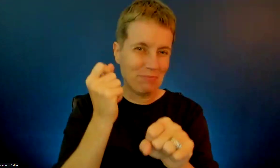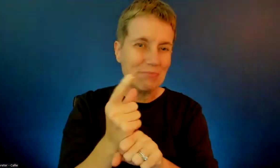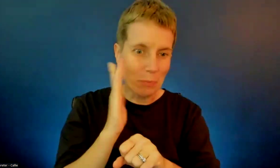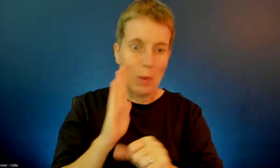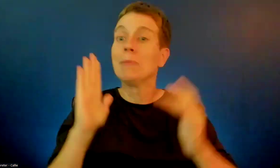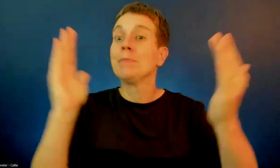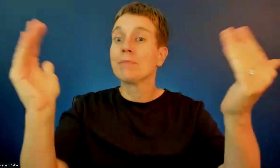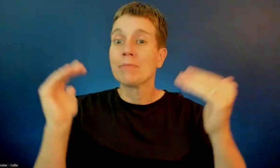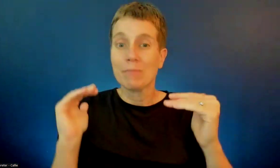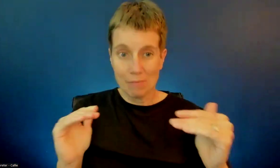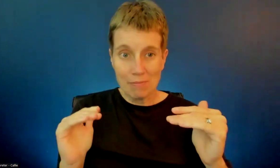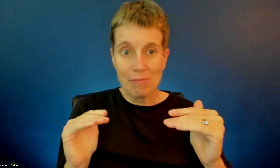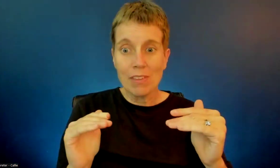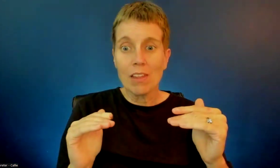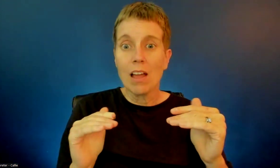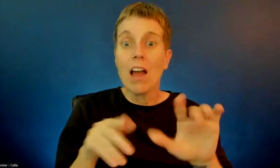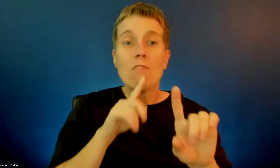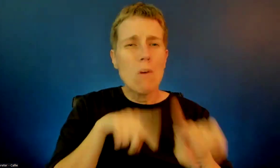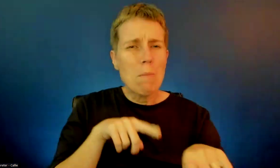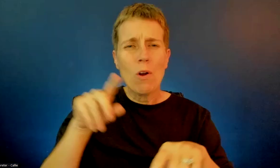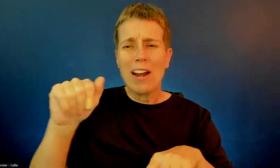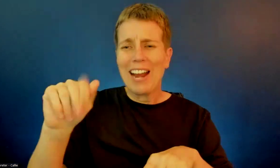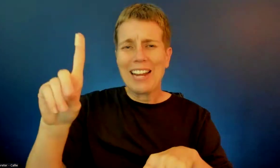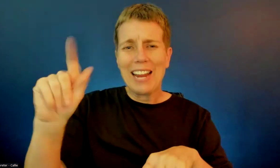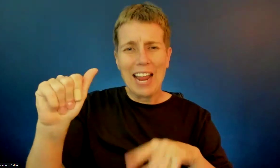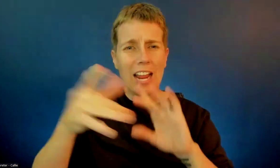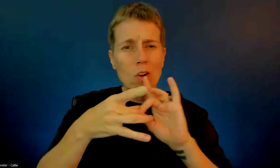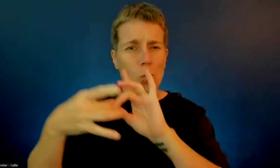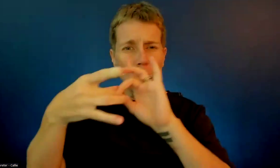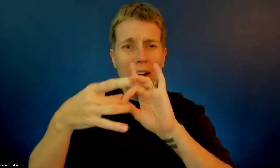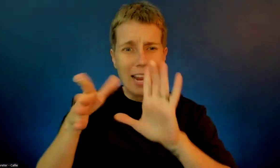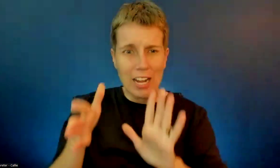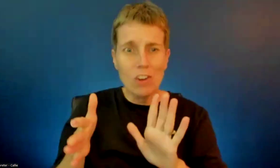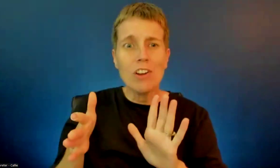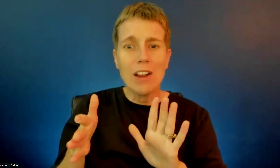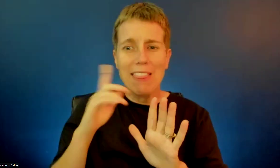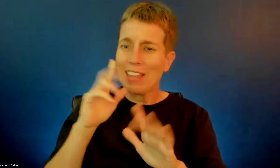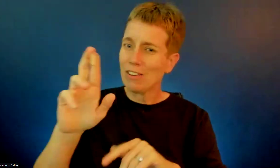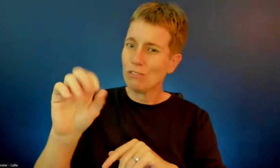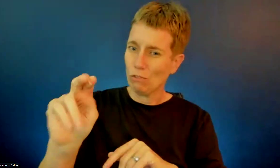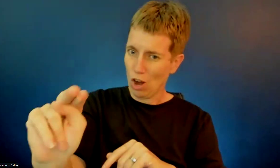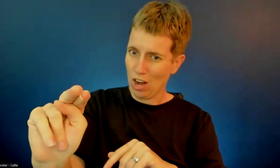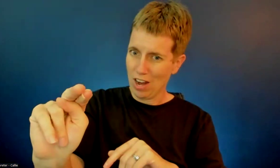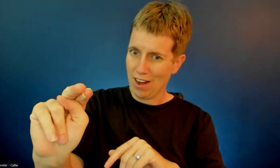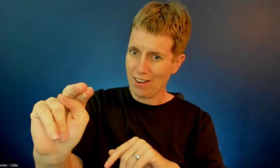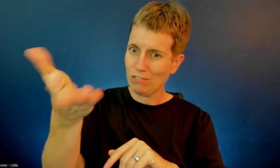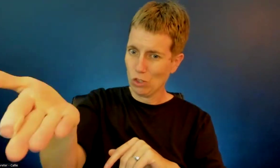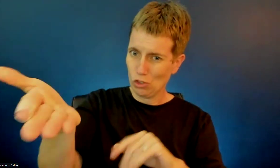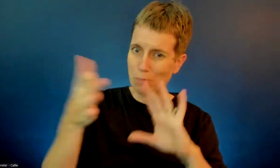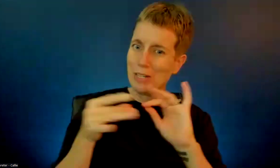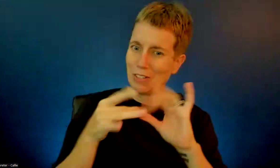ADA coordinator. I think the first portion of that should be Ron. Ron should.